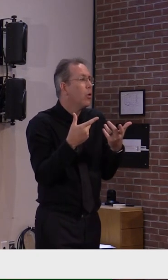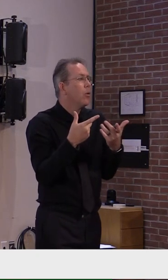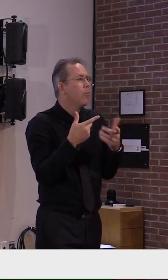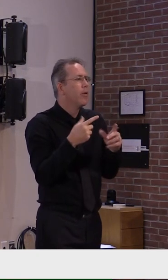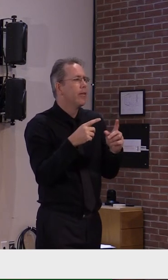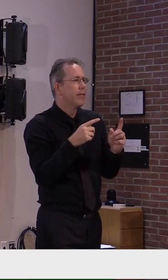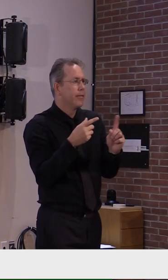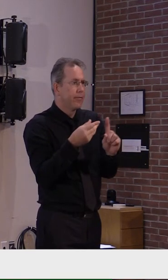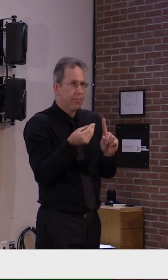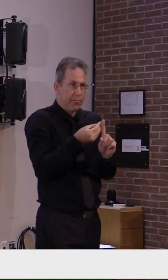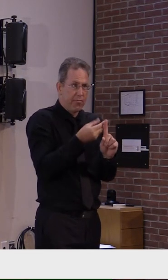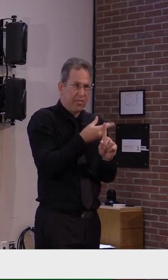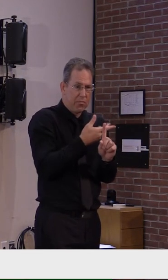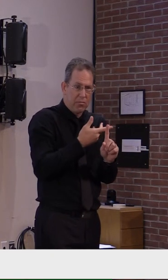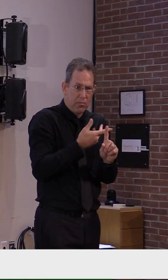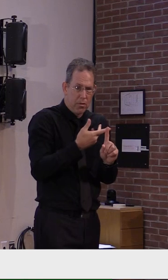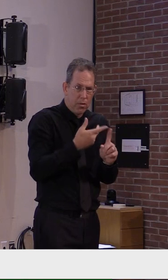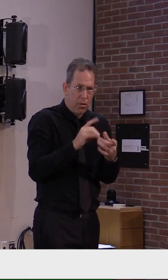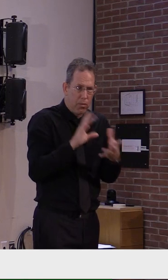this?